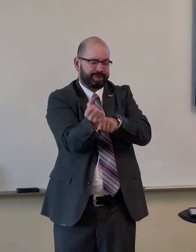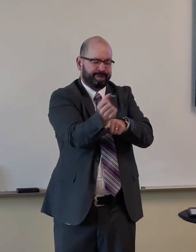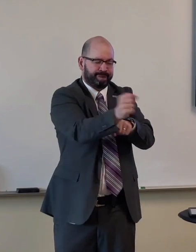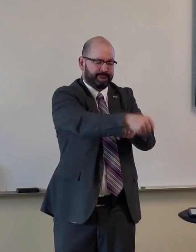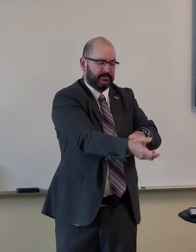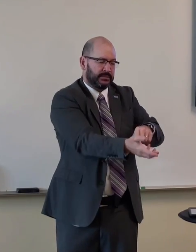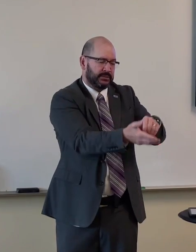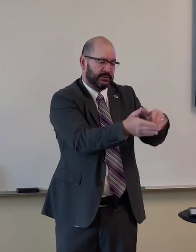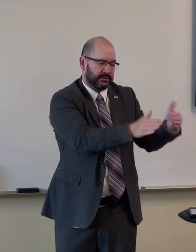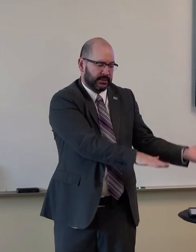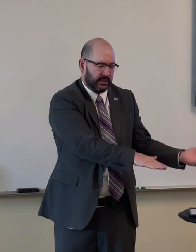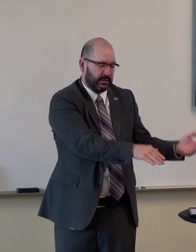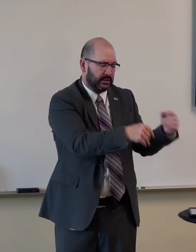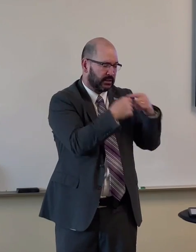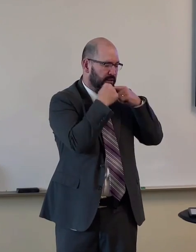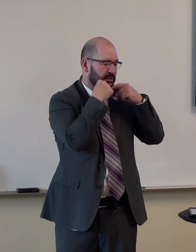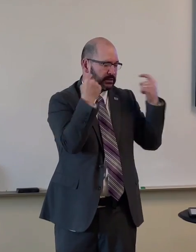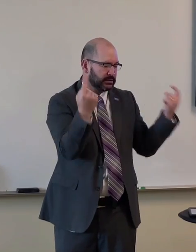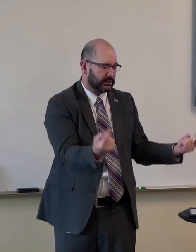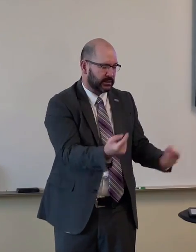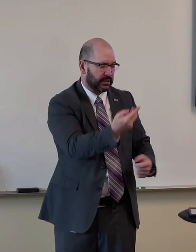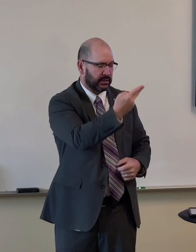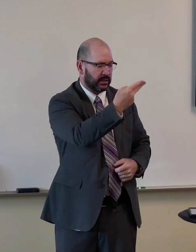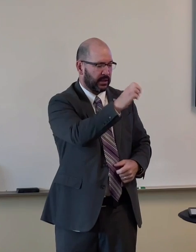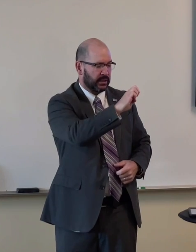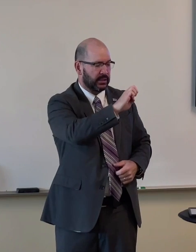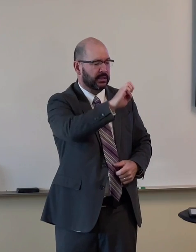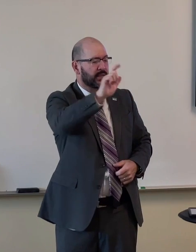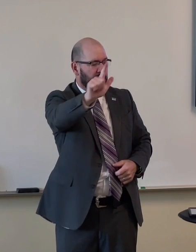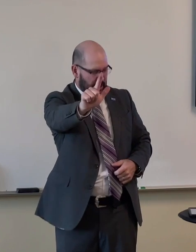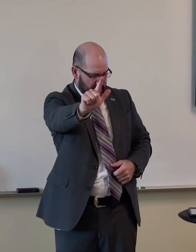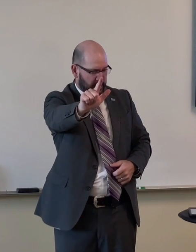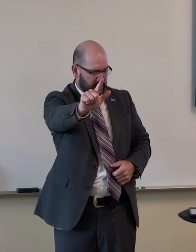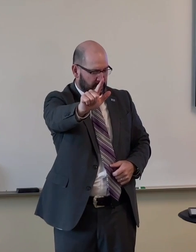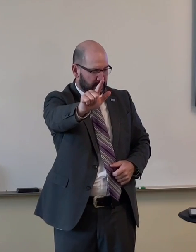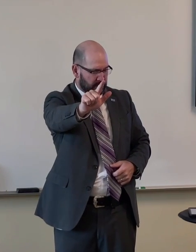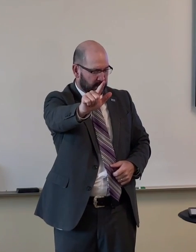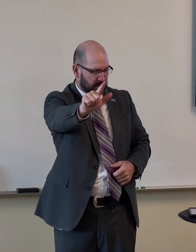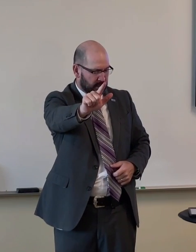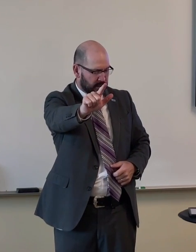his victory that he conquered sin he conquered hell he conquered death